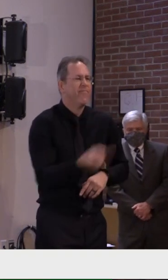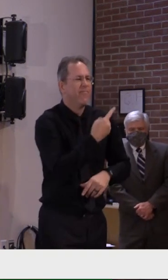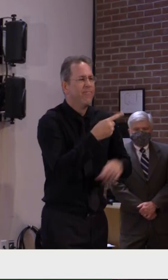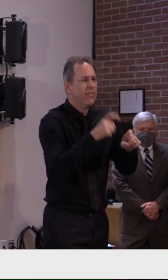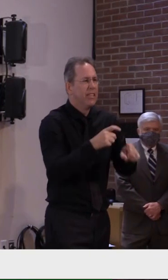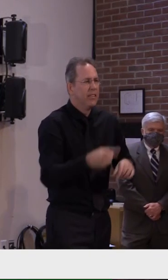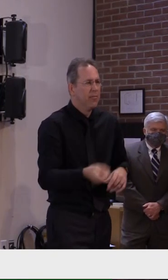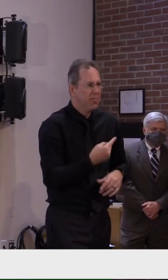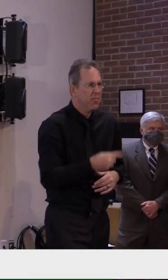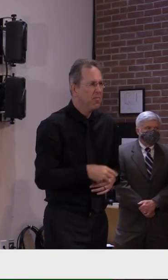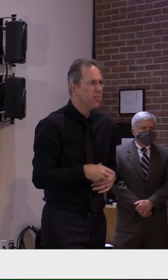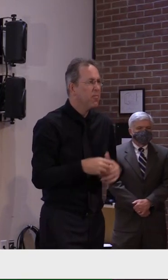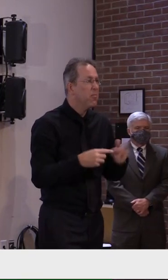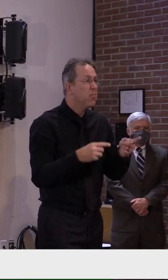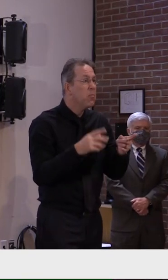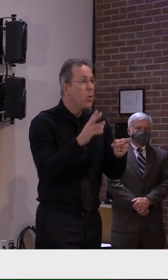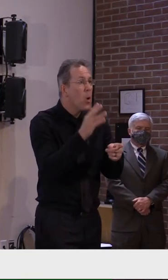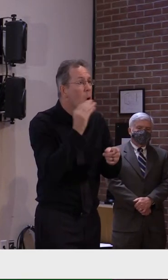Thanks.